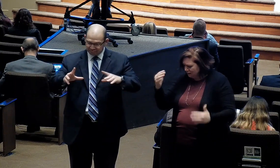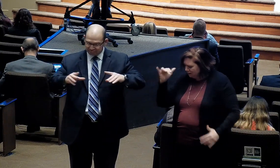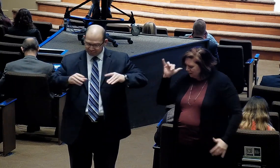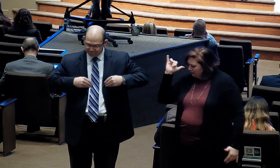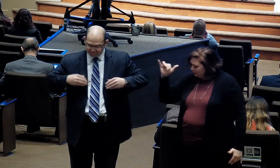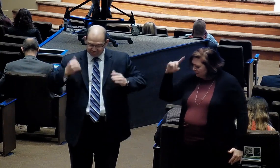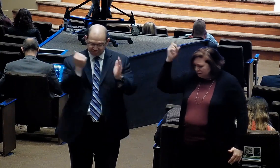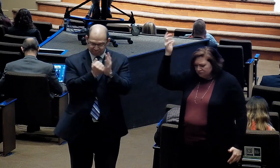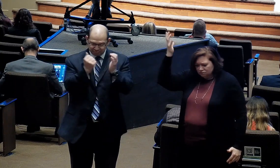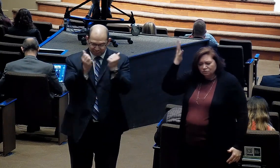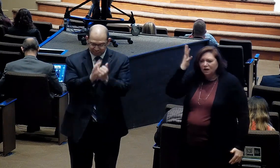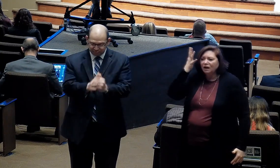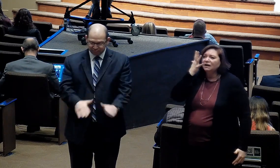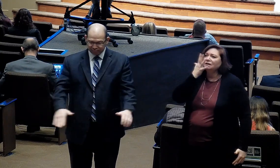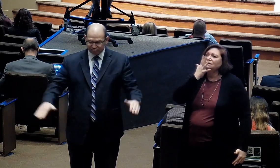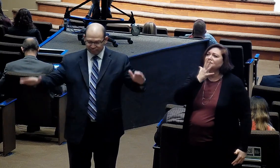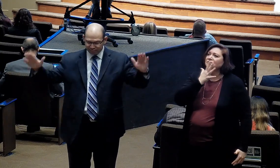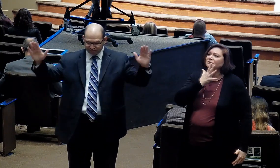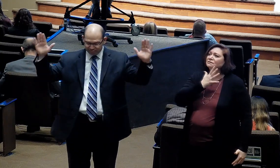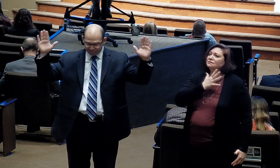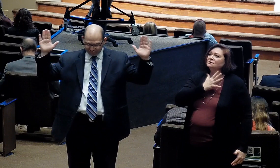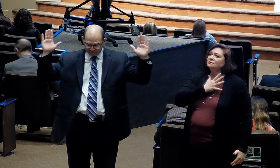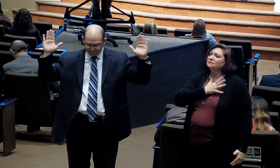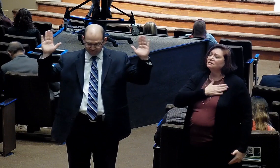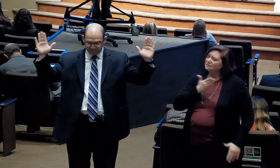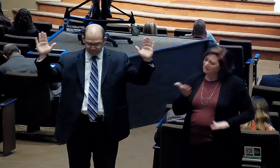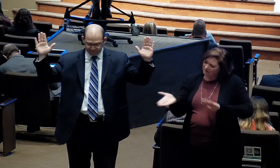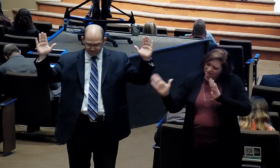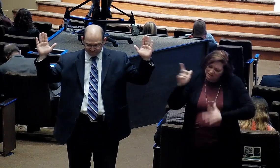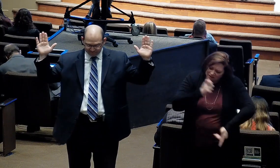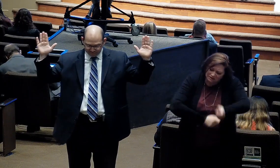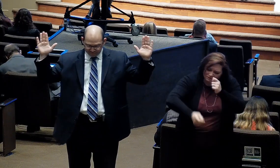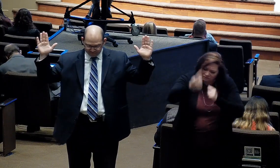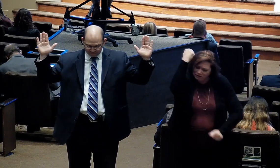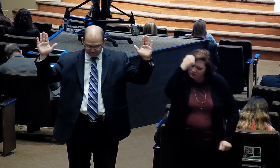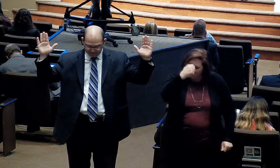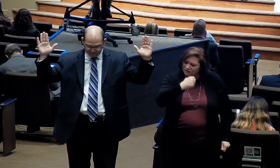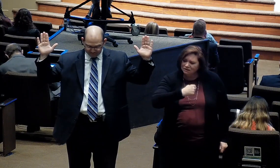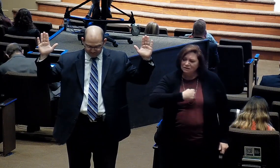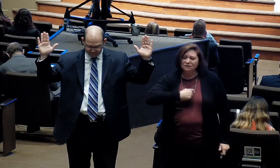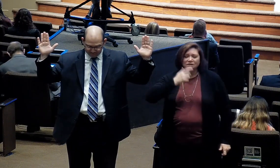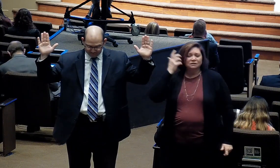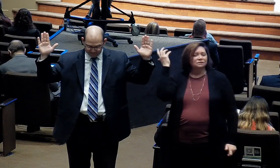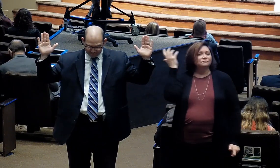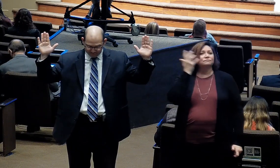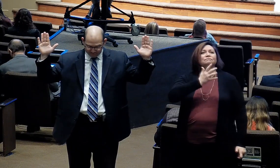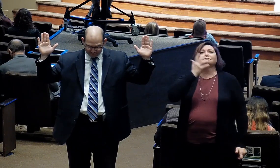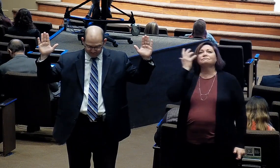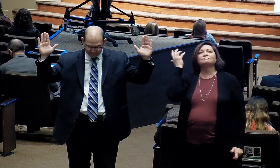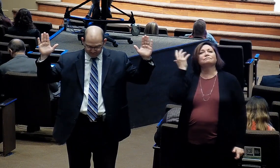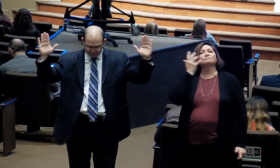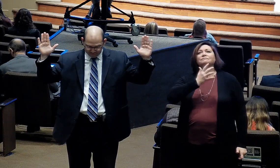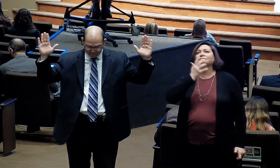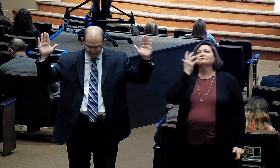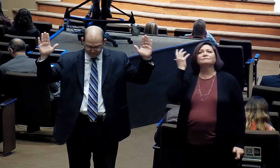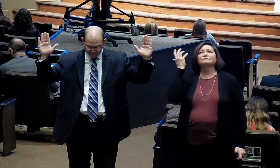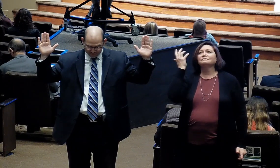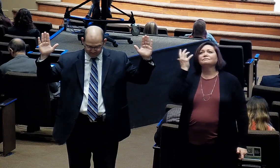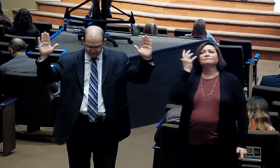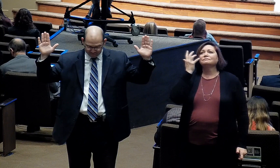take the place for all my sin. I stand in awe at the tears